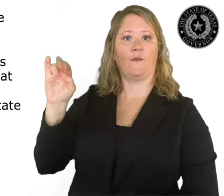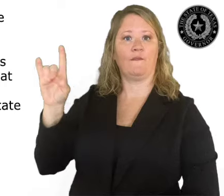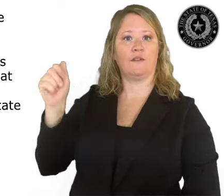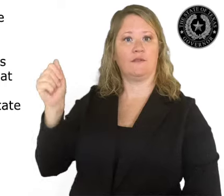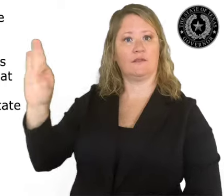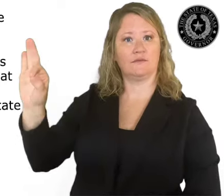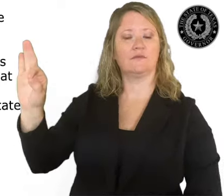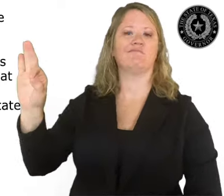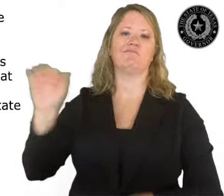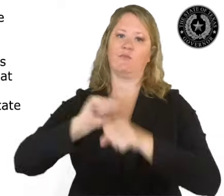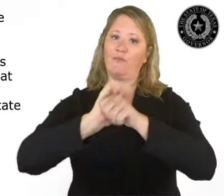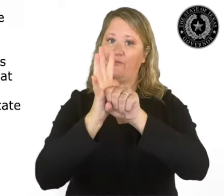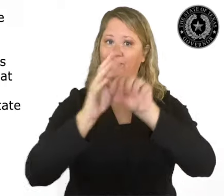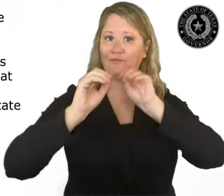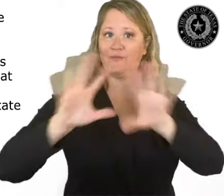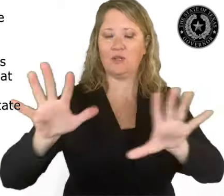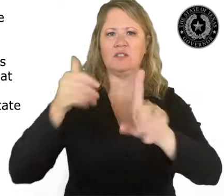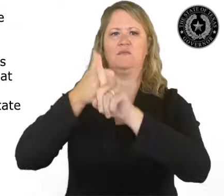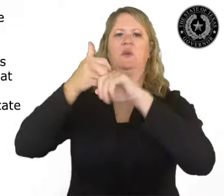and